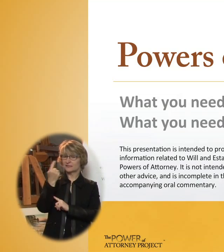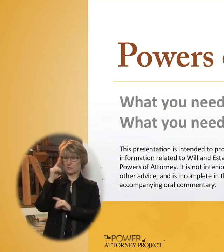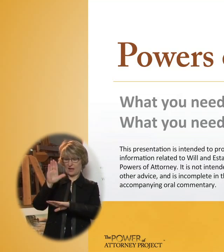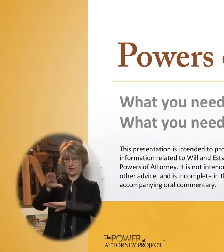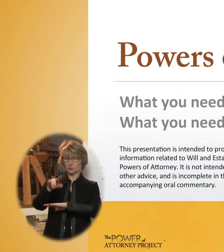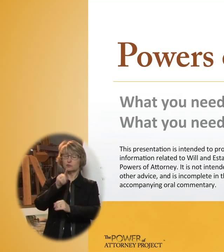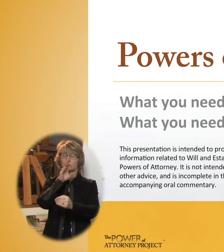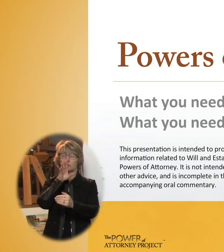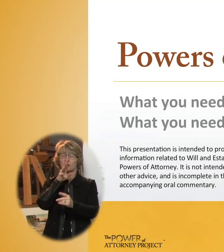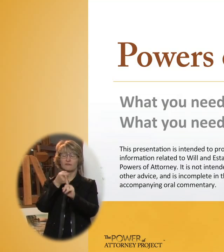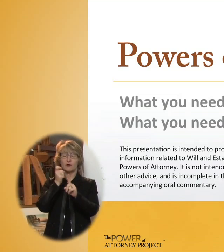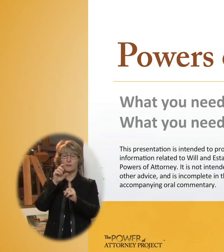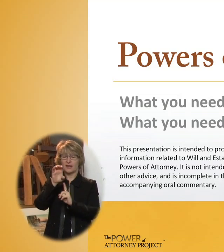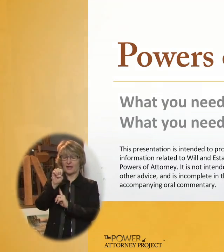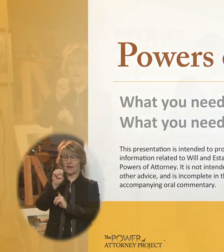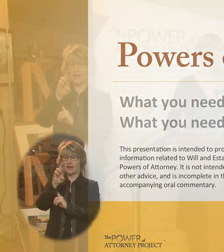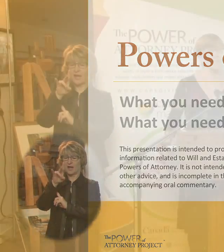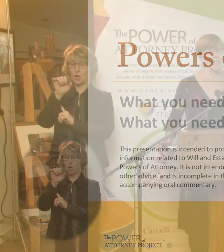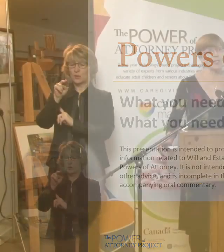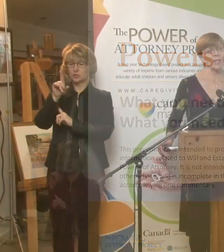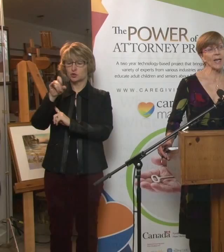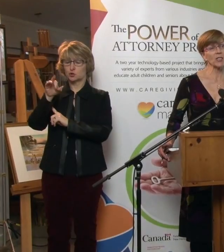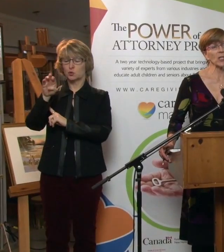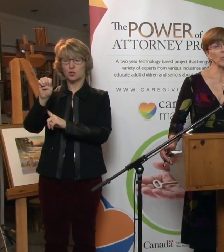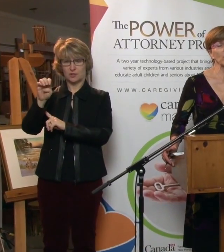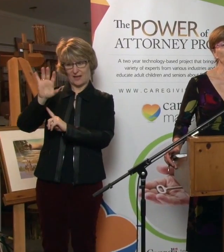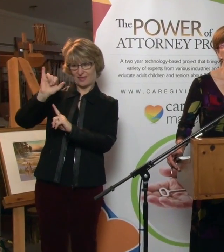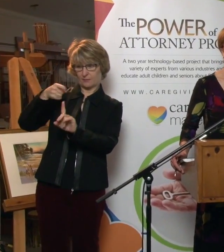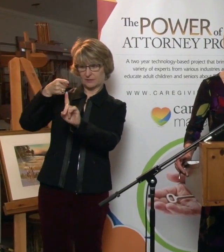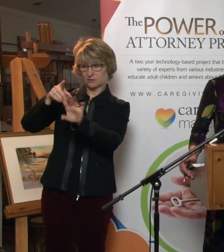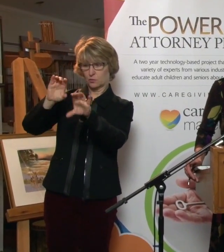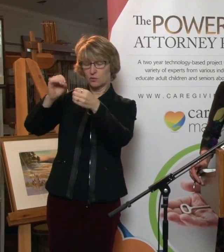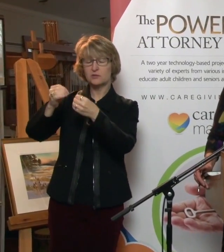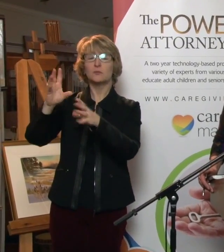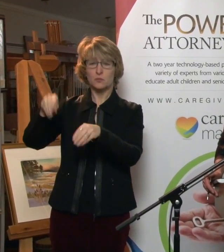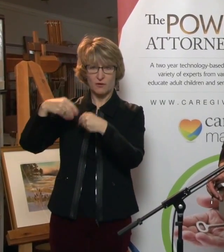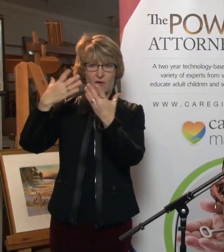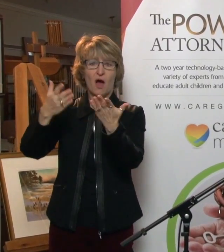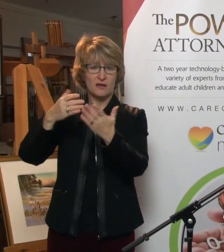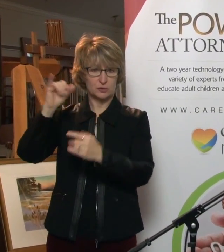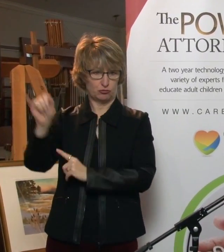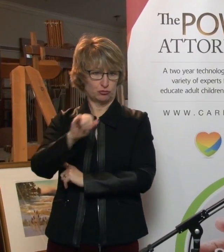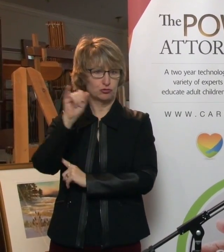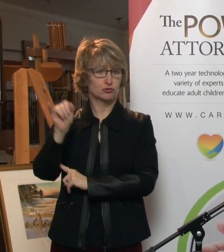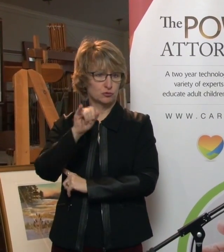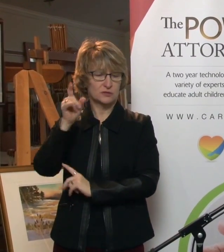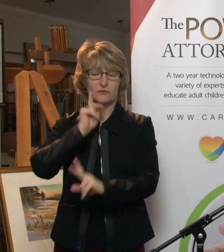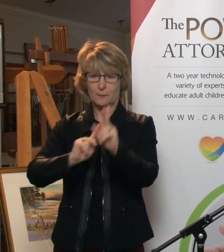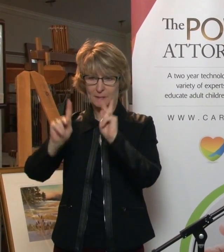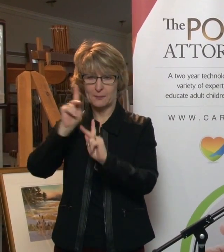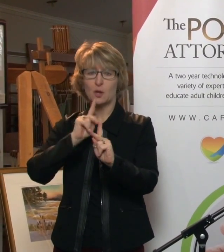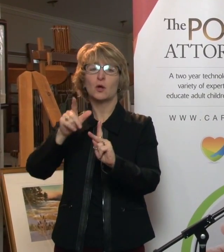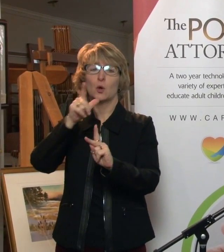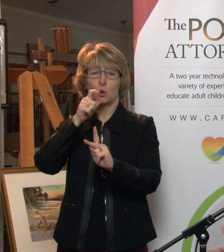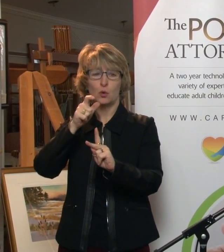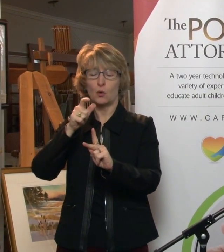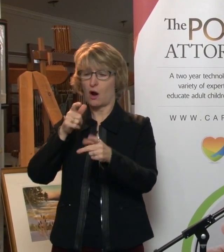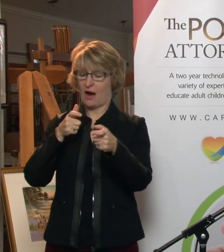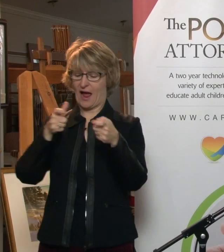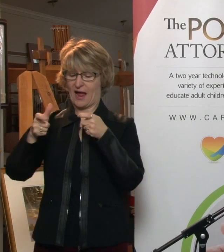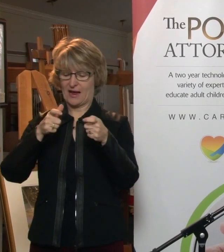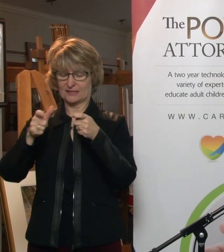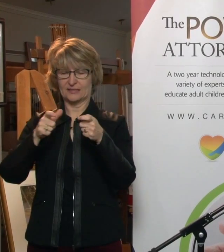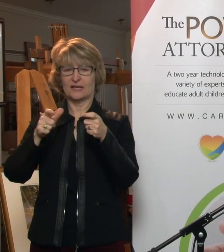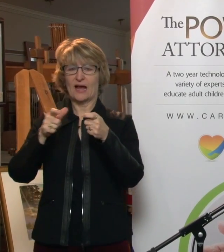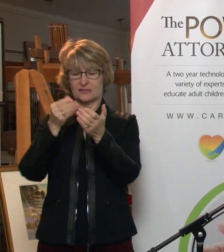afternoon and that is an organization that actually provides insurance to people who are acting as what we call a